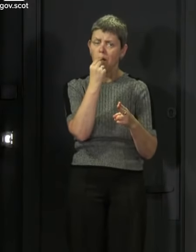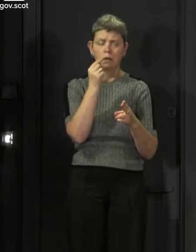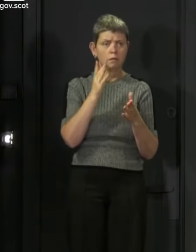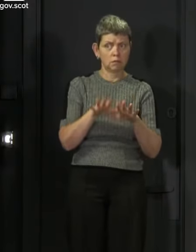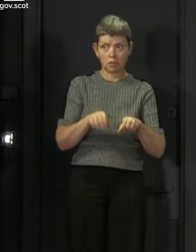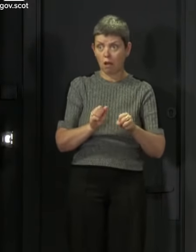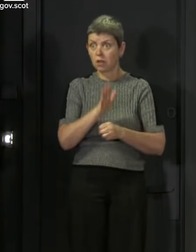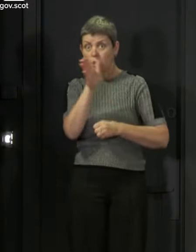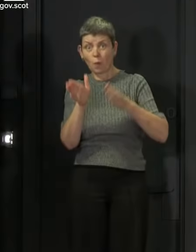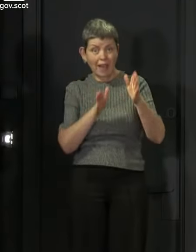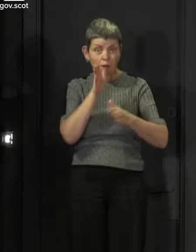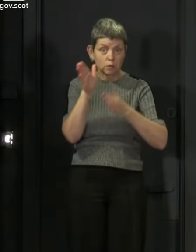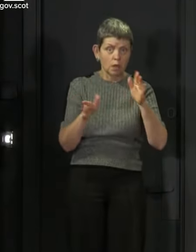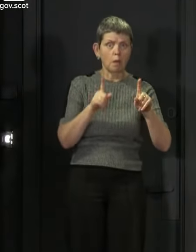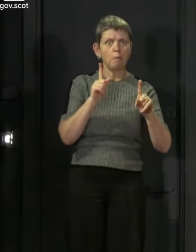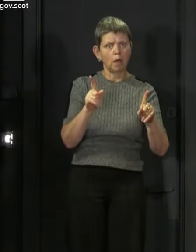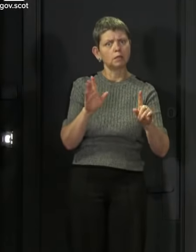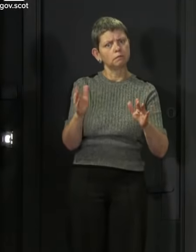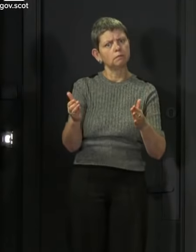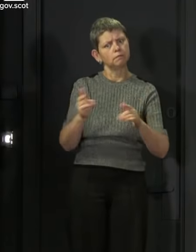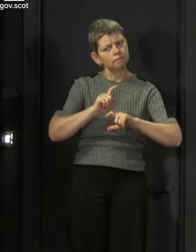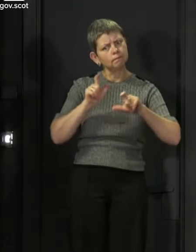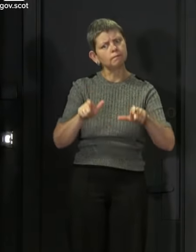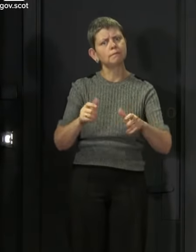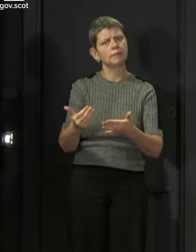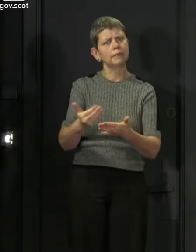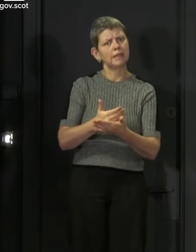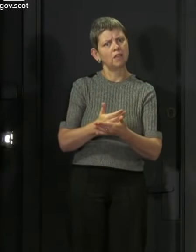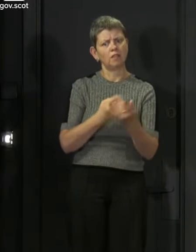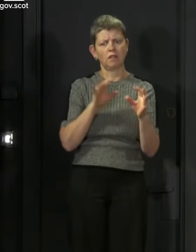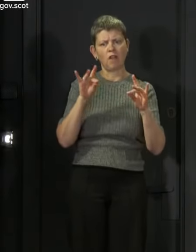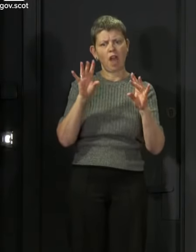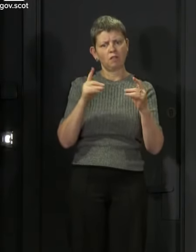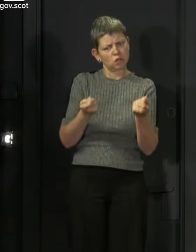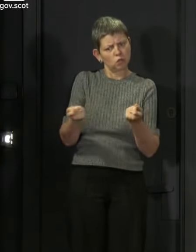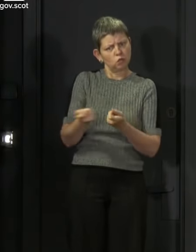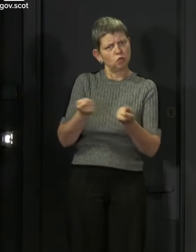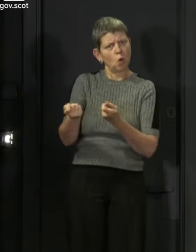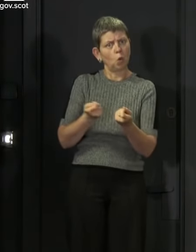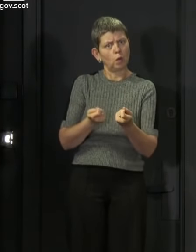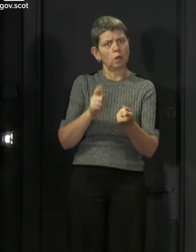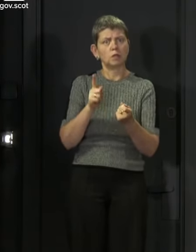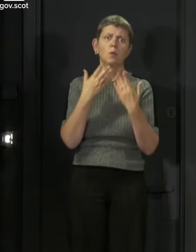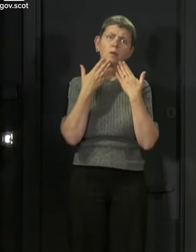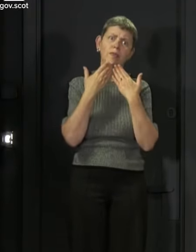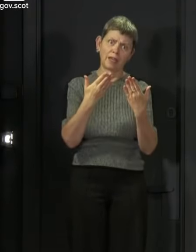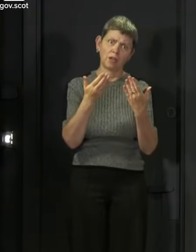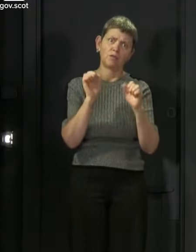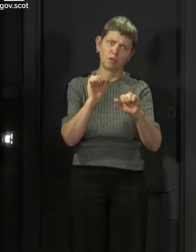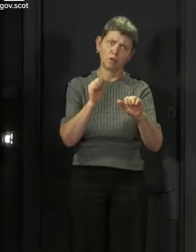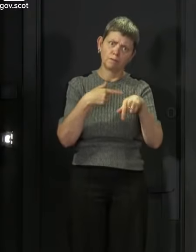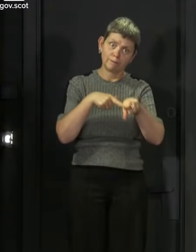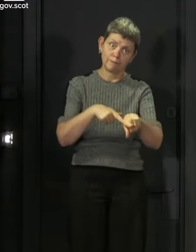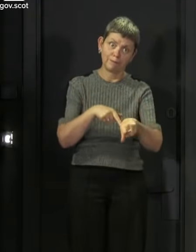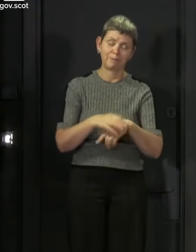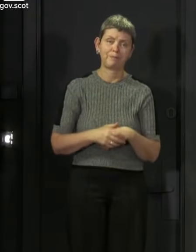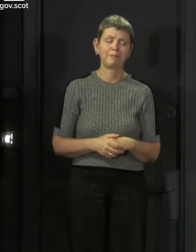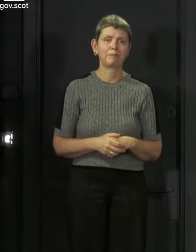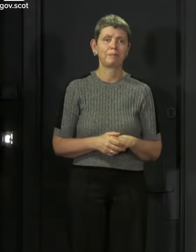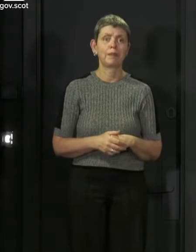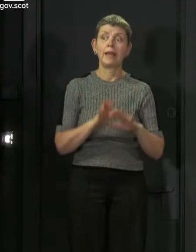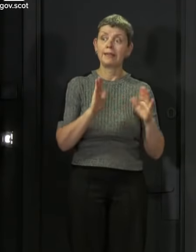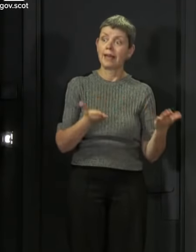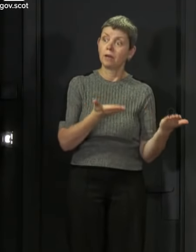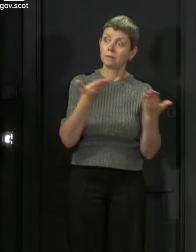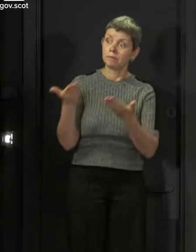with each other much more of nevertheless keeping this virus under control. So my thanks, as always, for your cooperation. I'm now going to ask